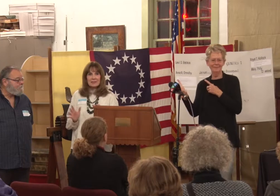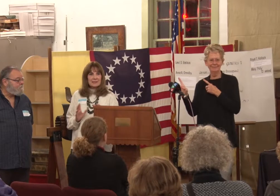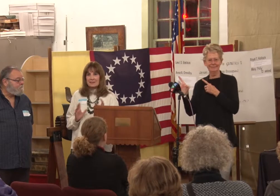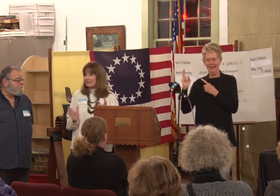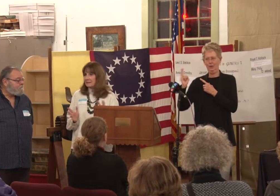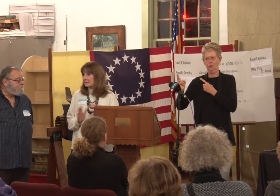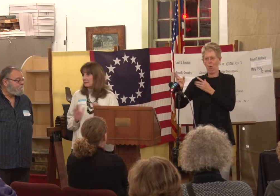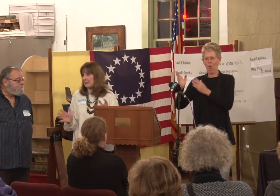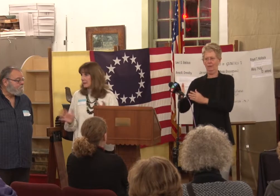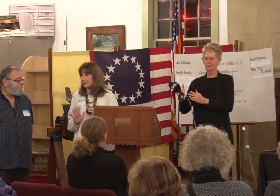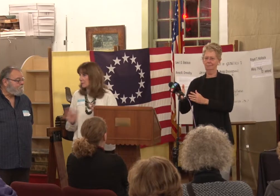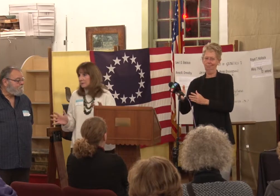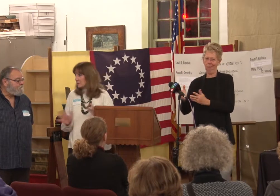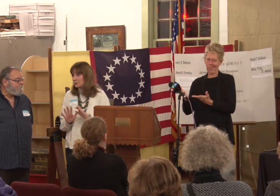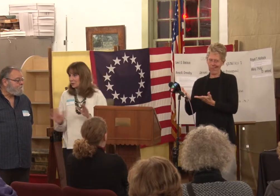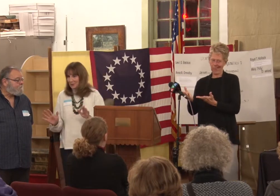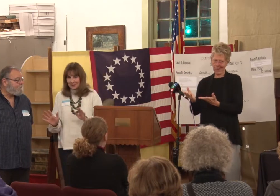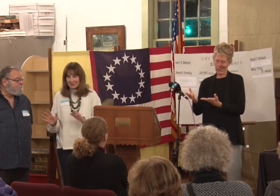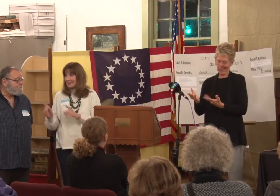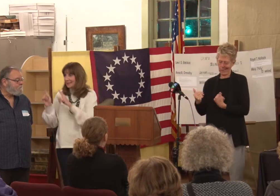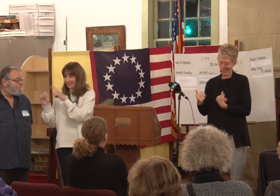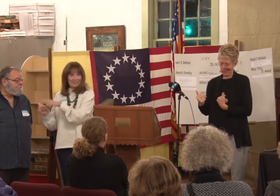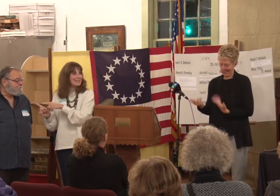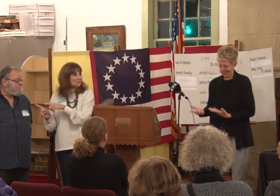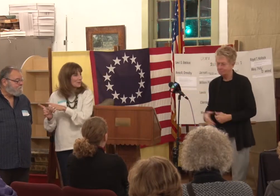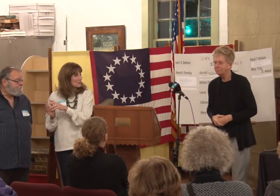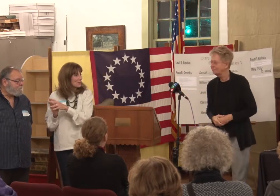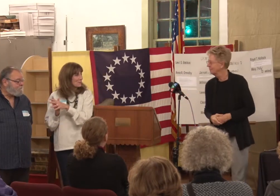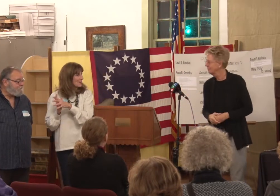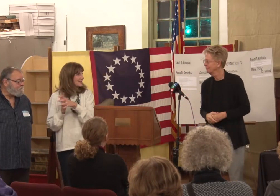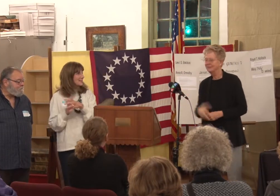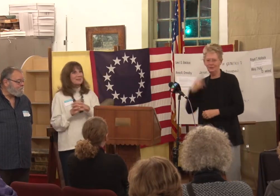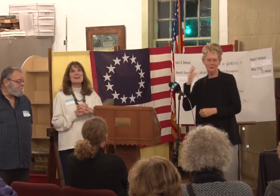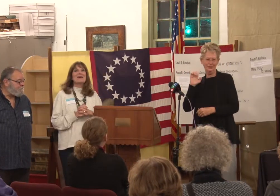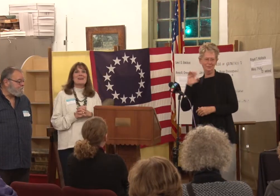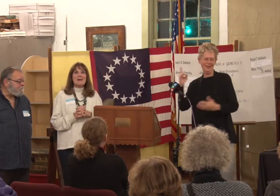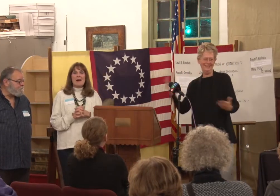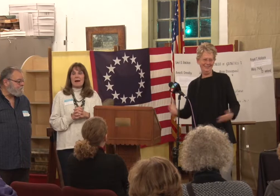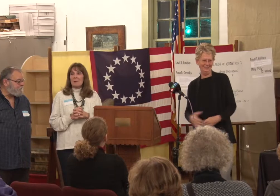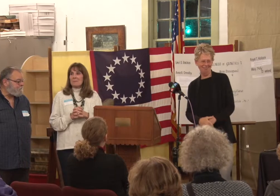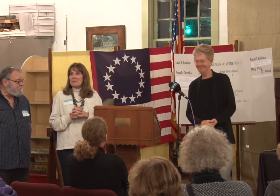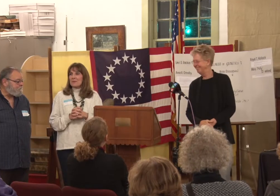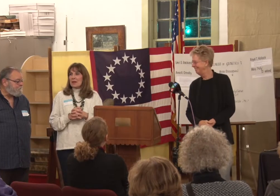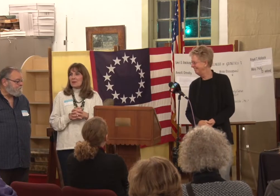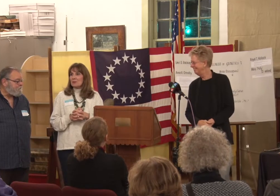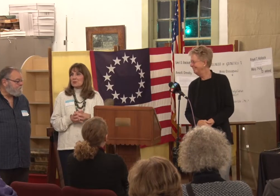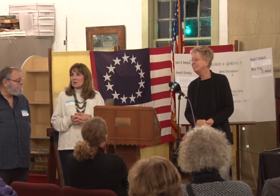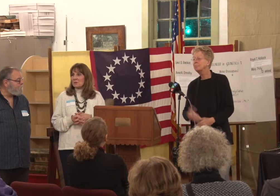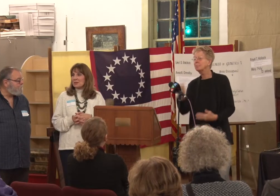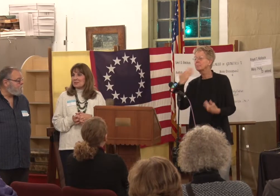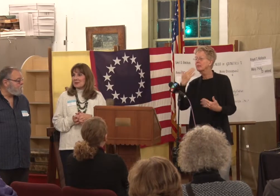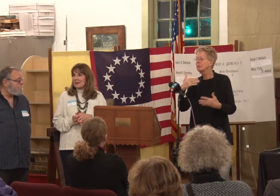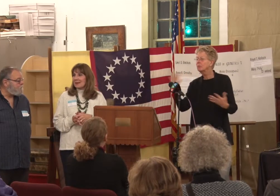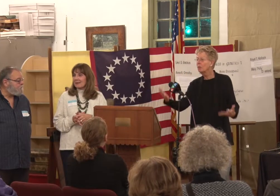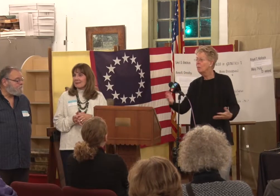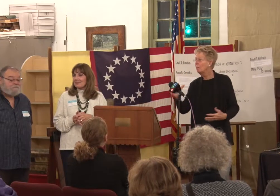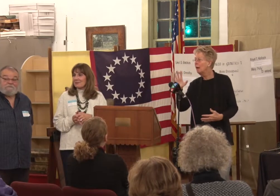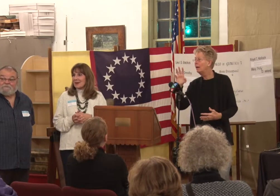it doesn't make a historian. So that's why Brad's here. Thank you so much, Mary Ellen, for